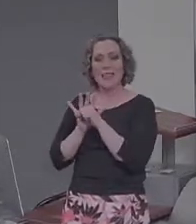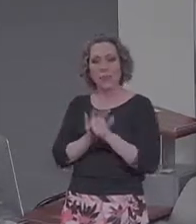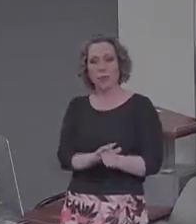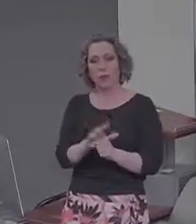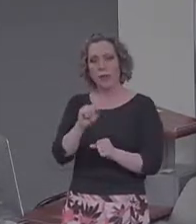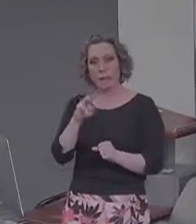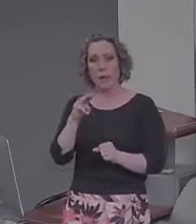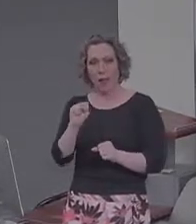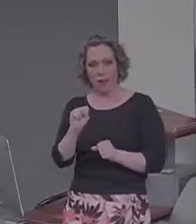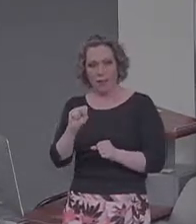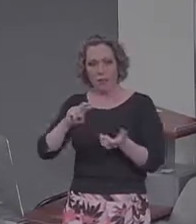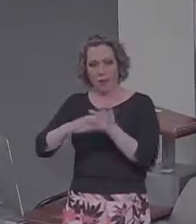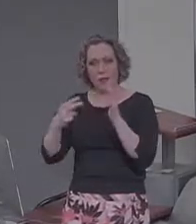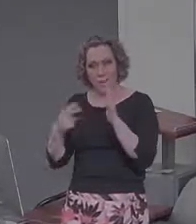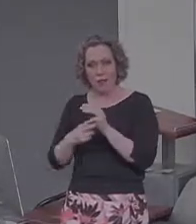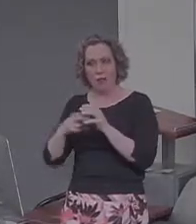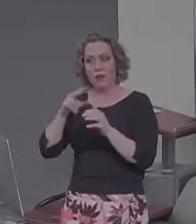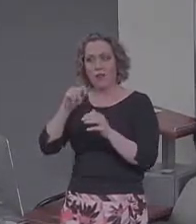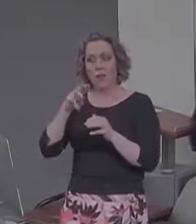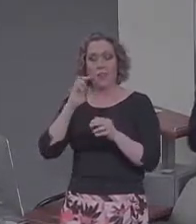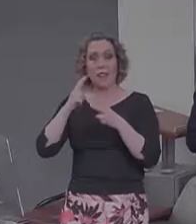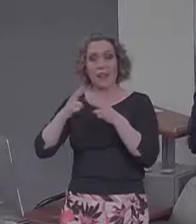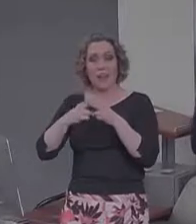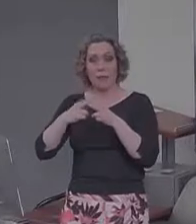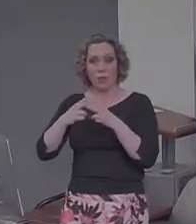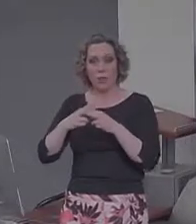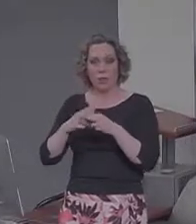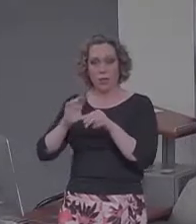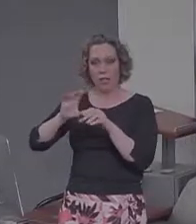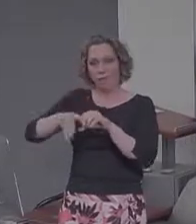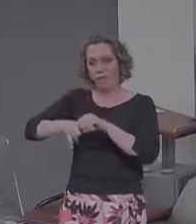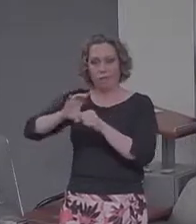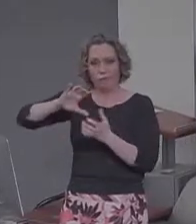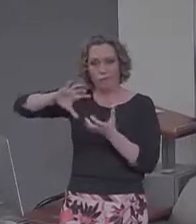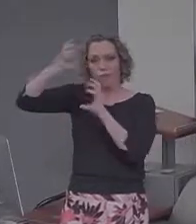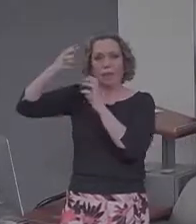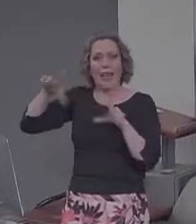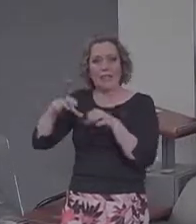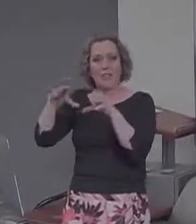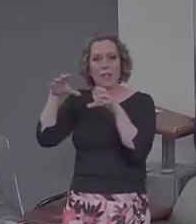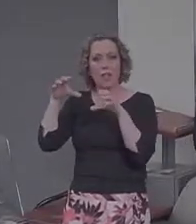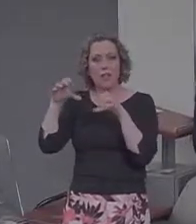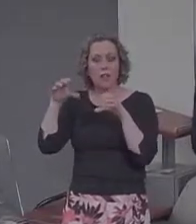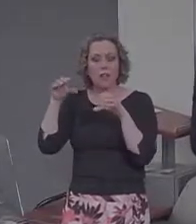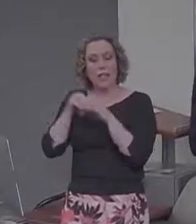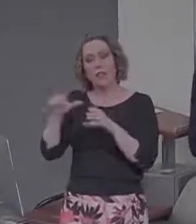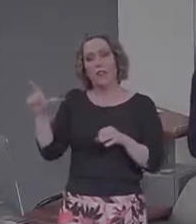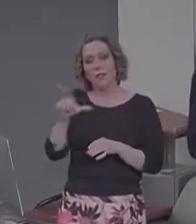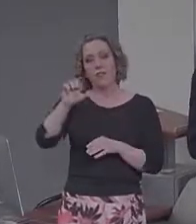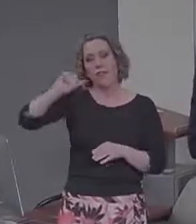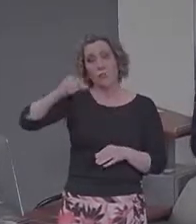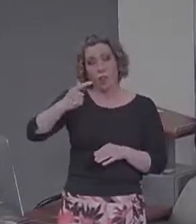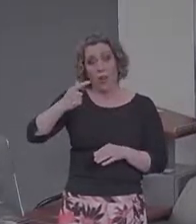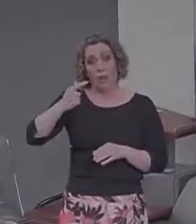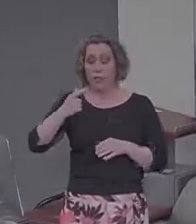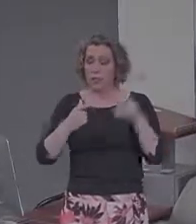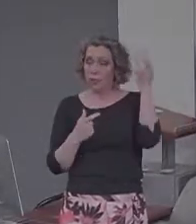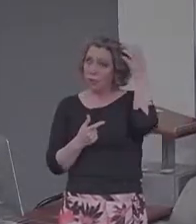TMS that temporarily inactivates or reduces activity in the left angular gyrus, TMS impairs various